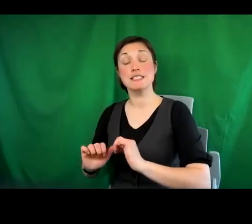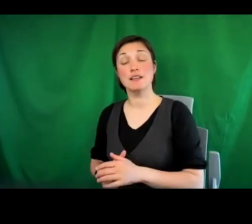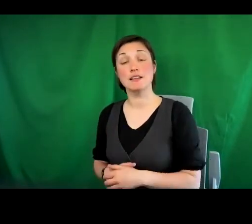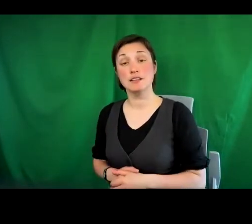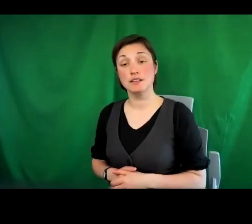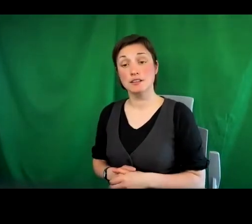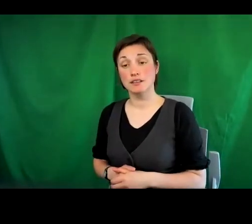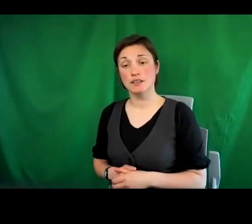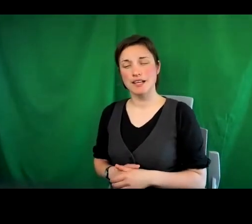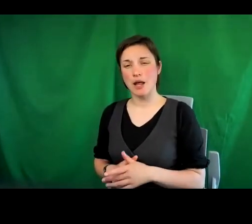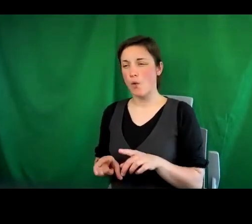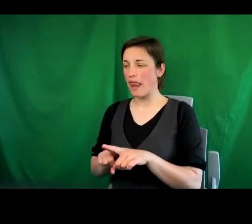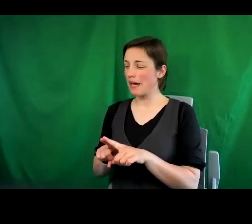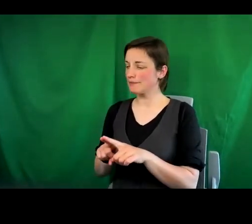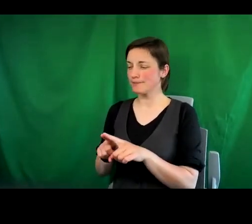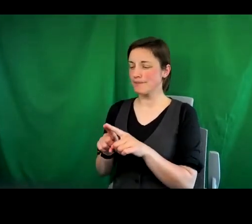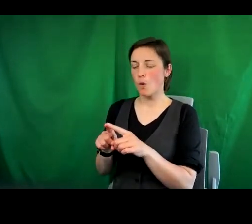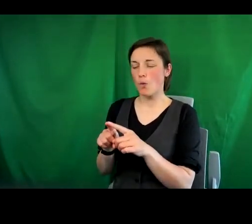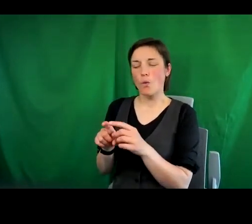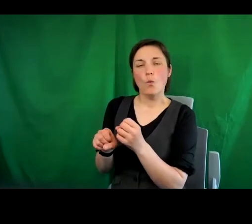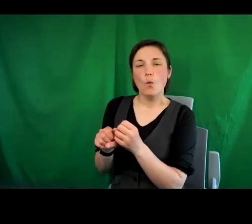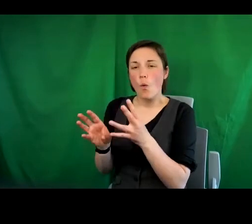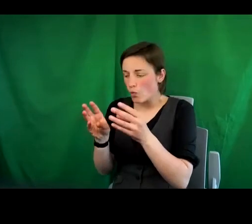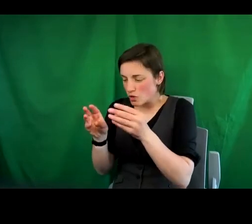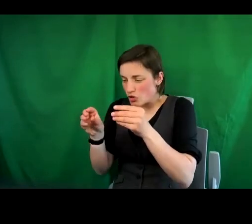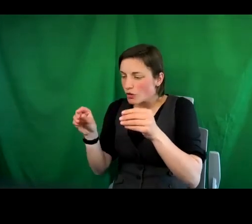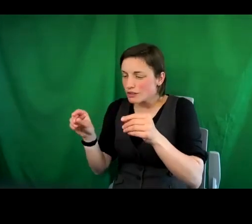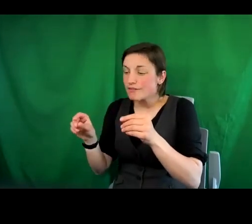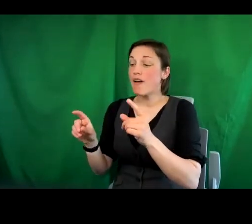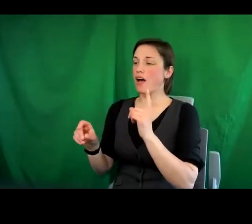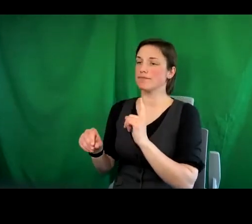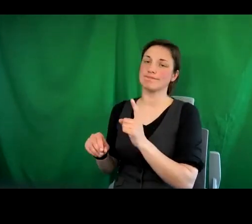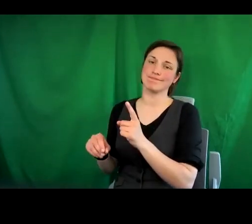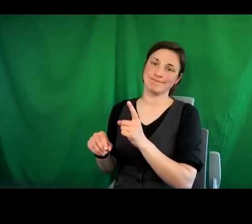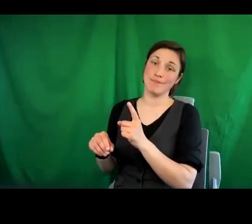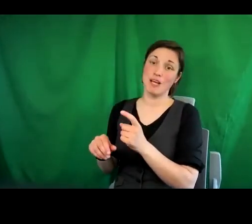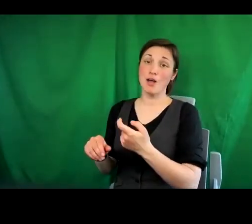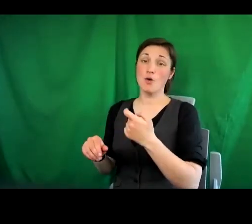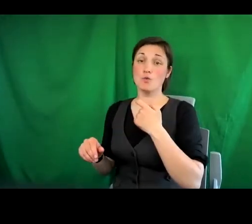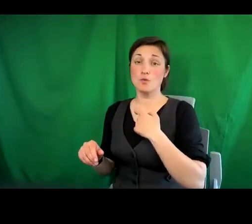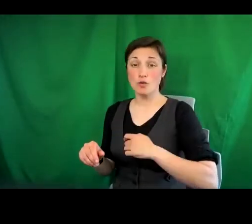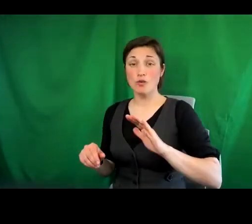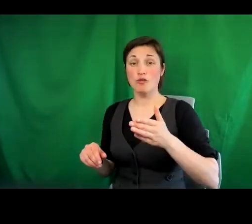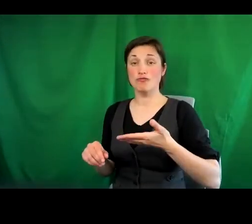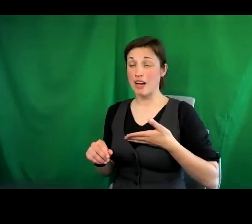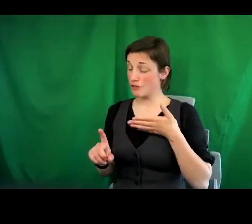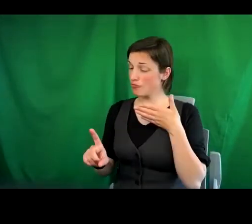sort of gold dust examples of where a human rights based approach had demonstrably improved people's lives.